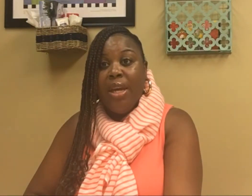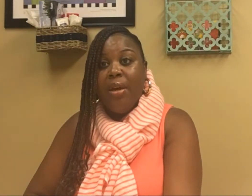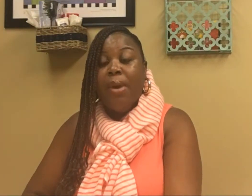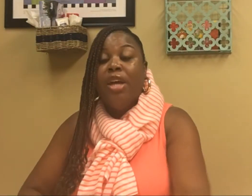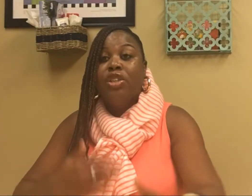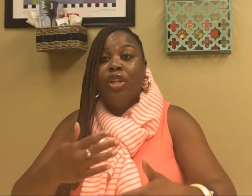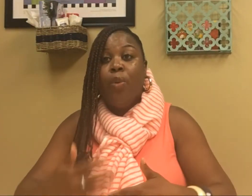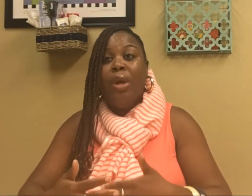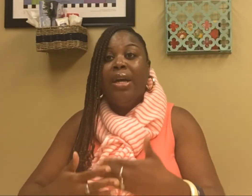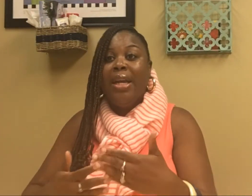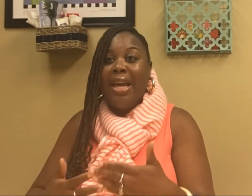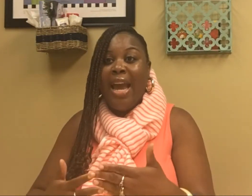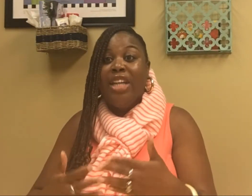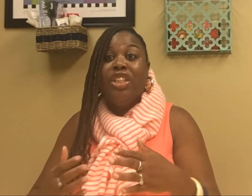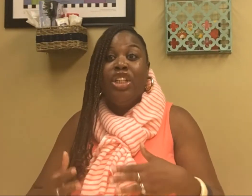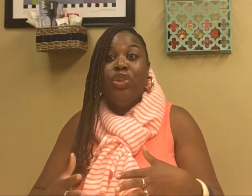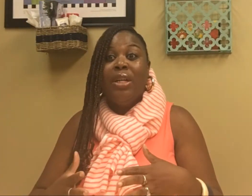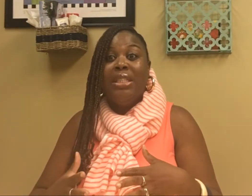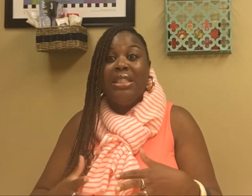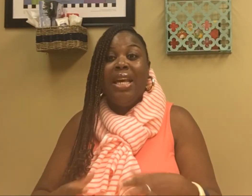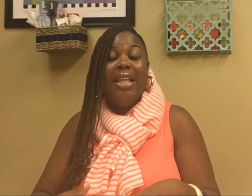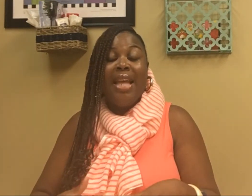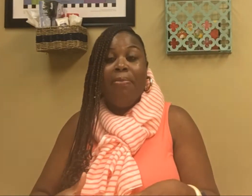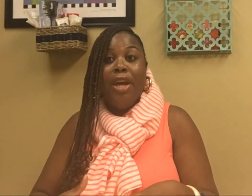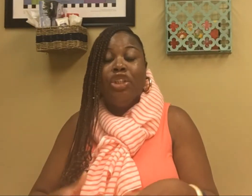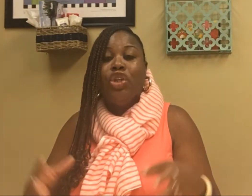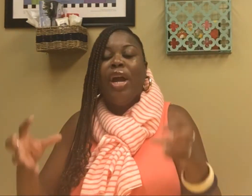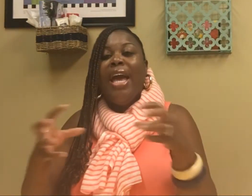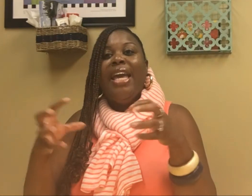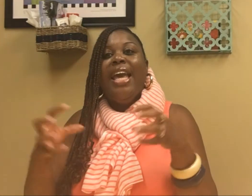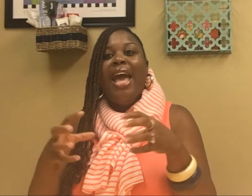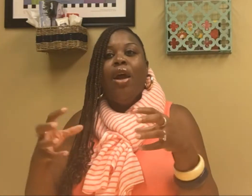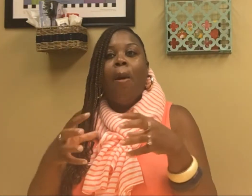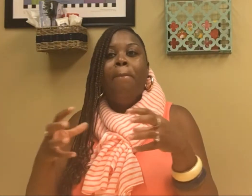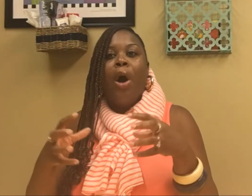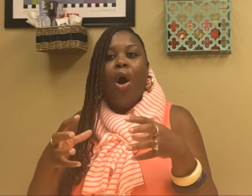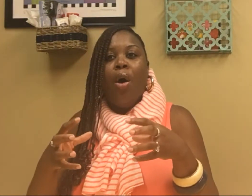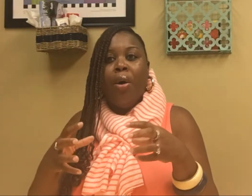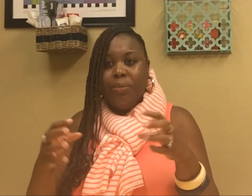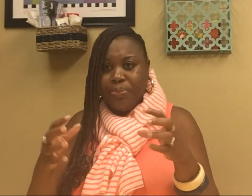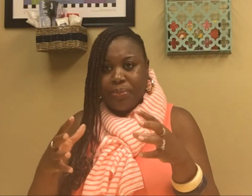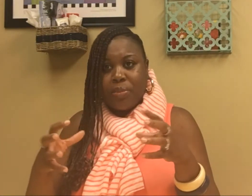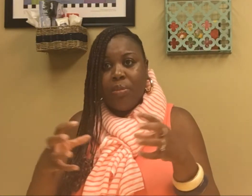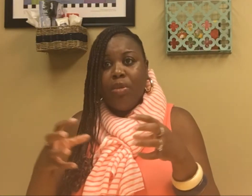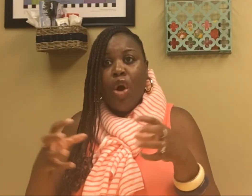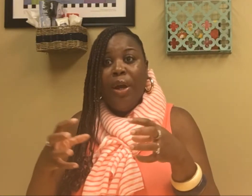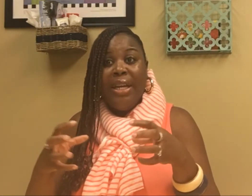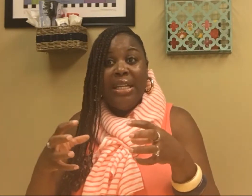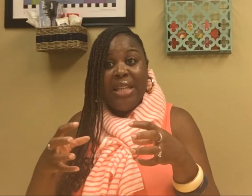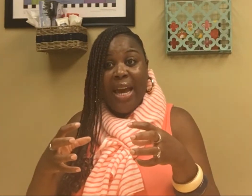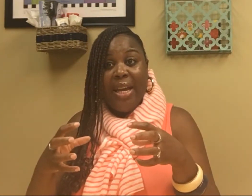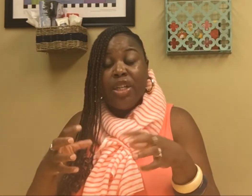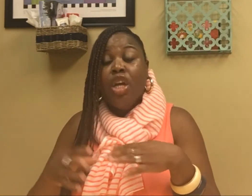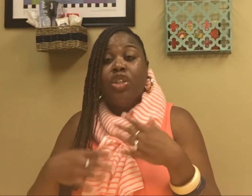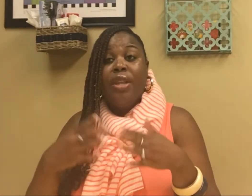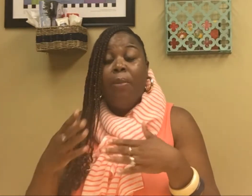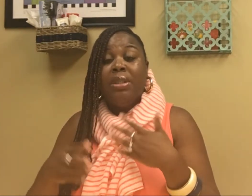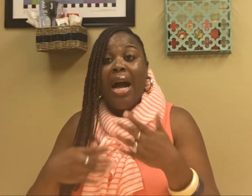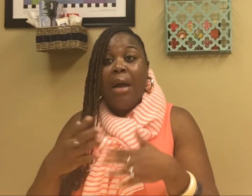him so that we could engage. And as you can see in that picture, he had a ball in his hand. So that was the